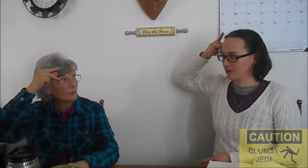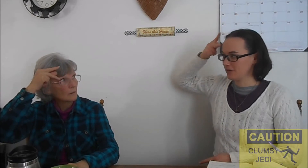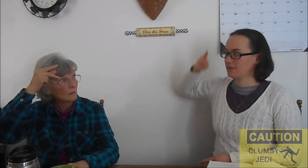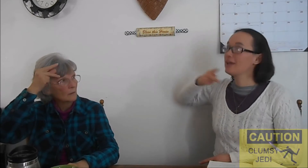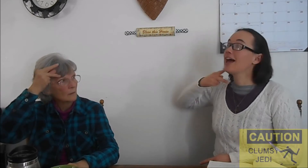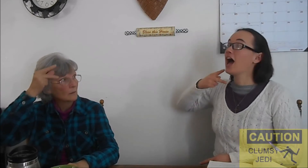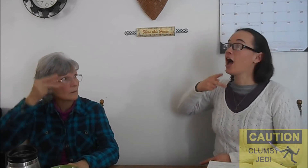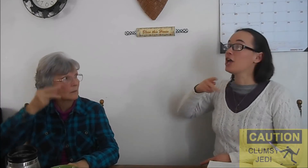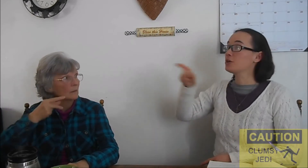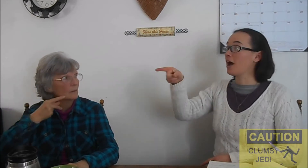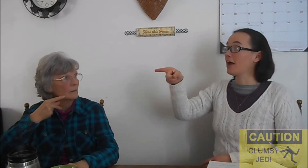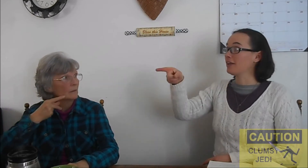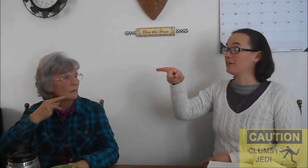Parent? You got it.